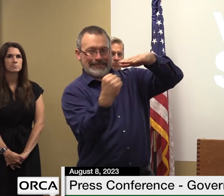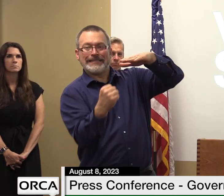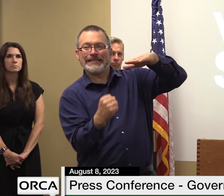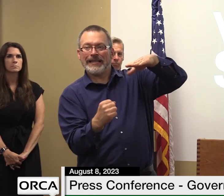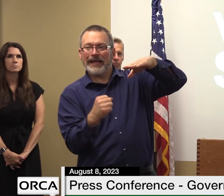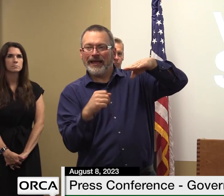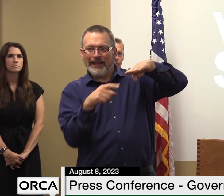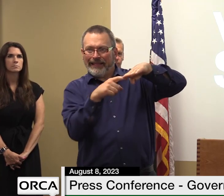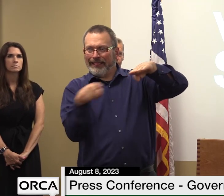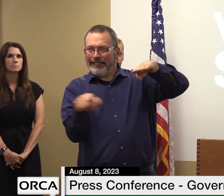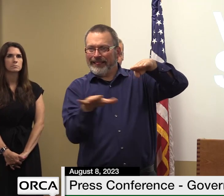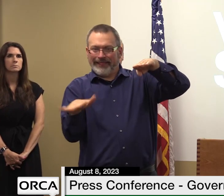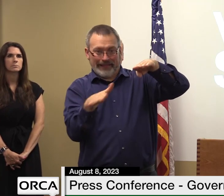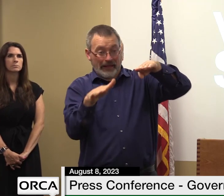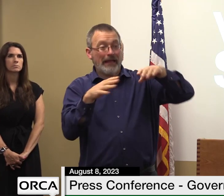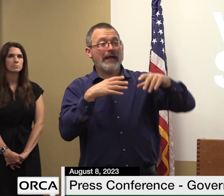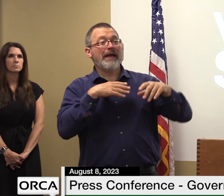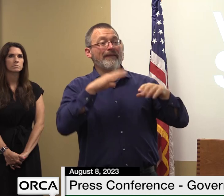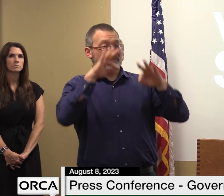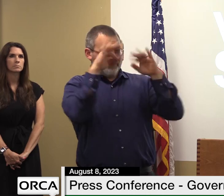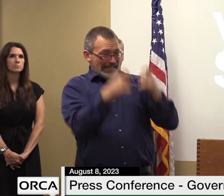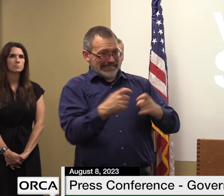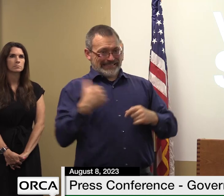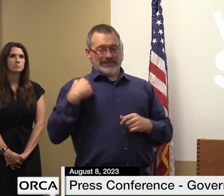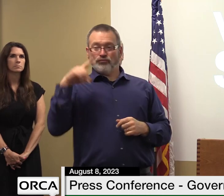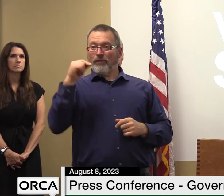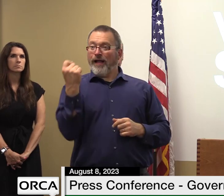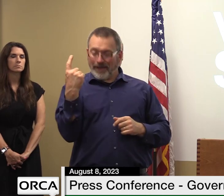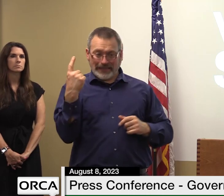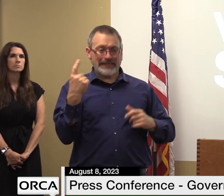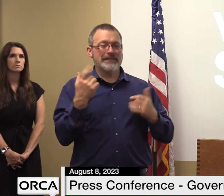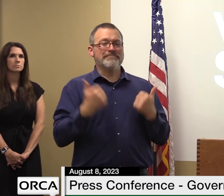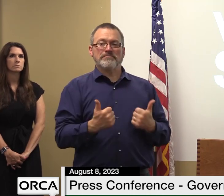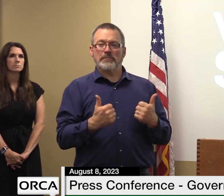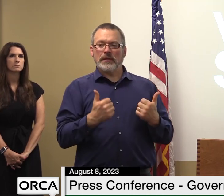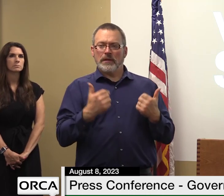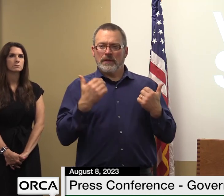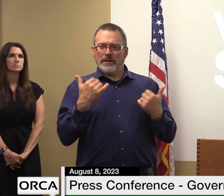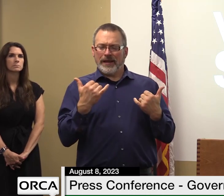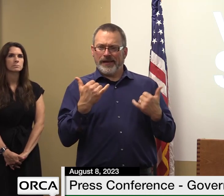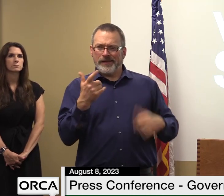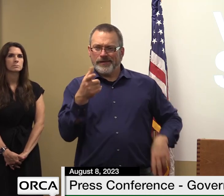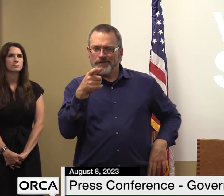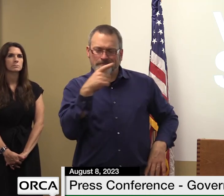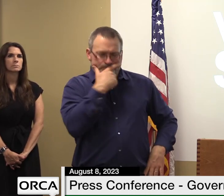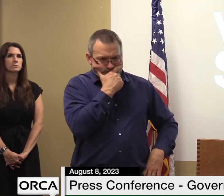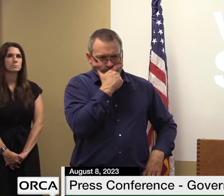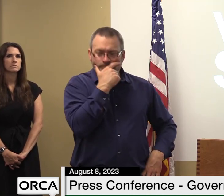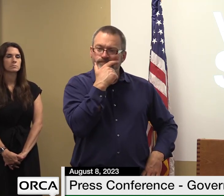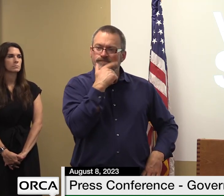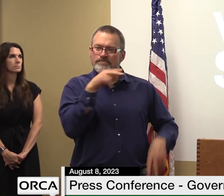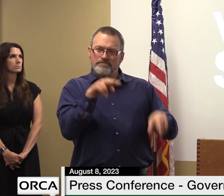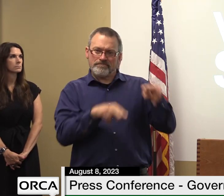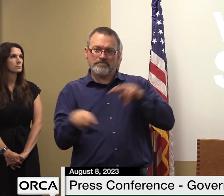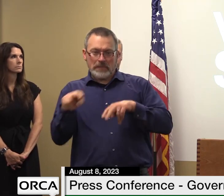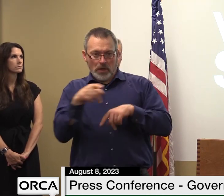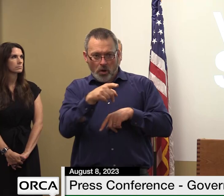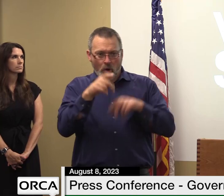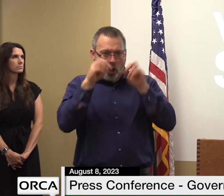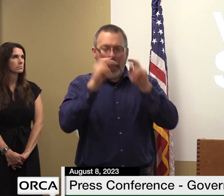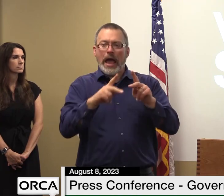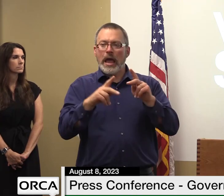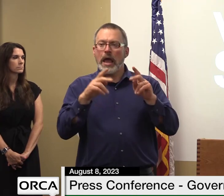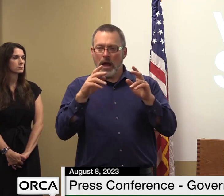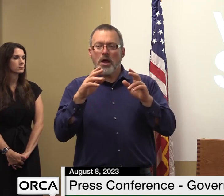this might be a better question for you but just what pieces of infrastructure what areas are you maybe excited about or you think could benefit the